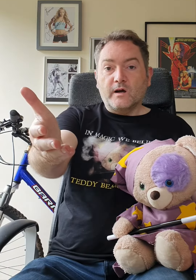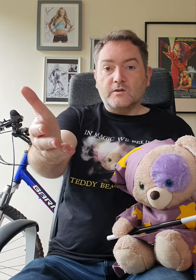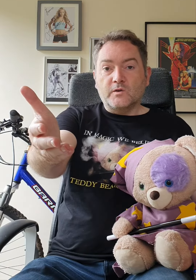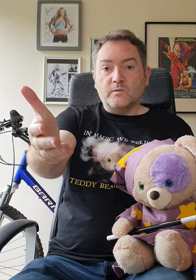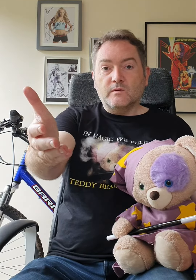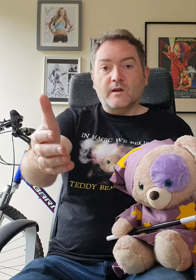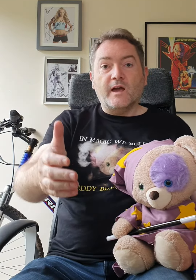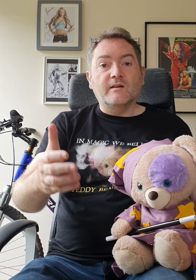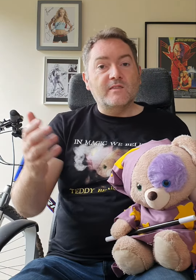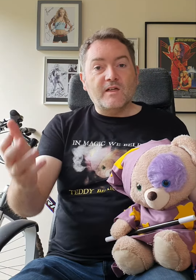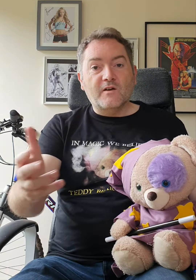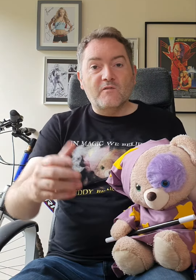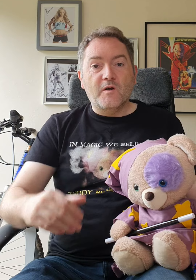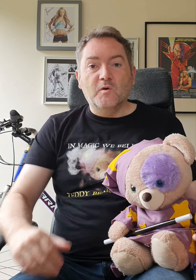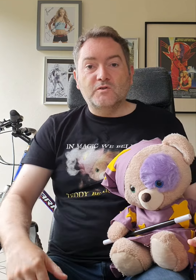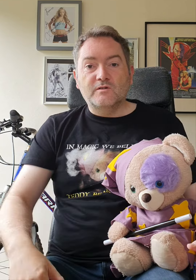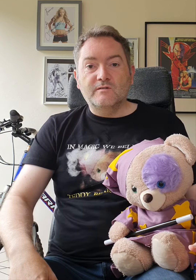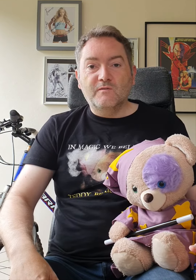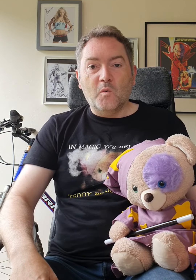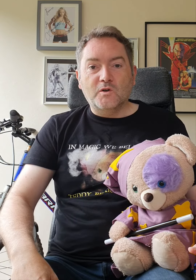that too okay and thank you very much for watching